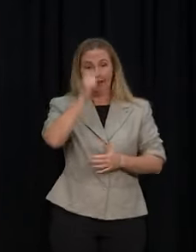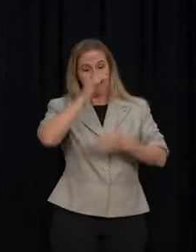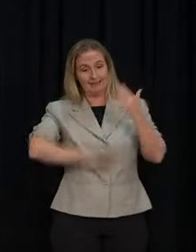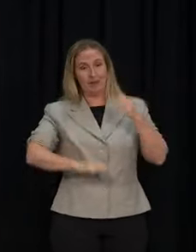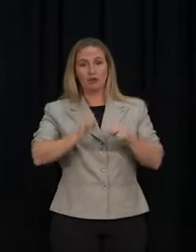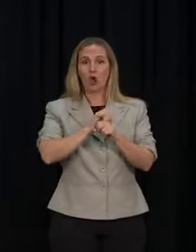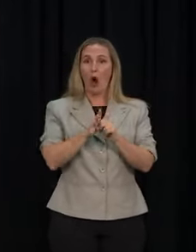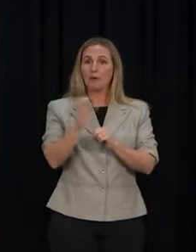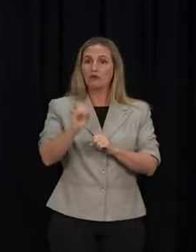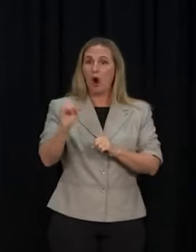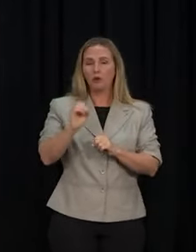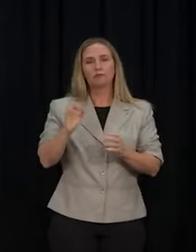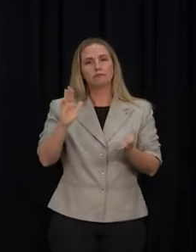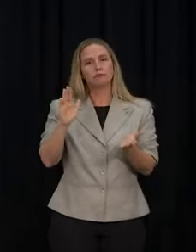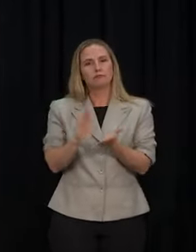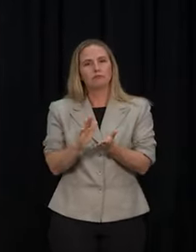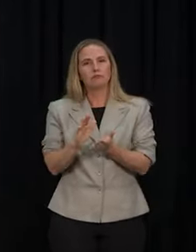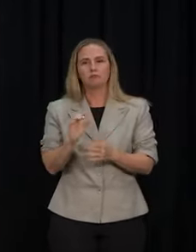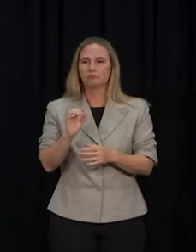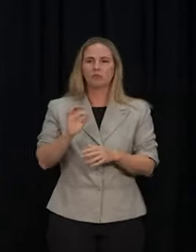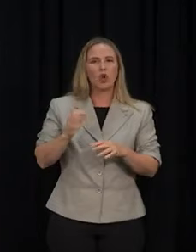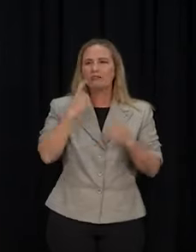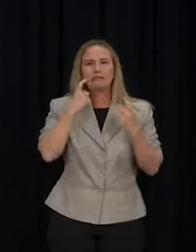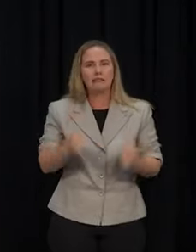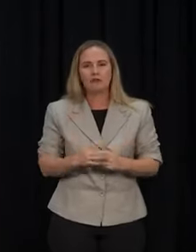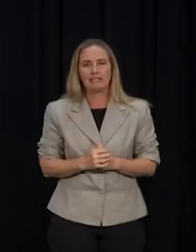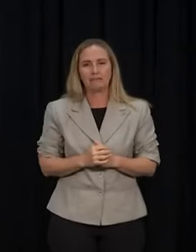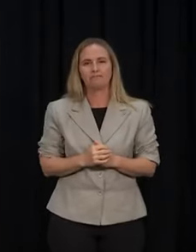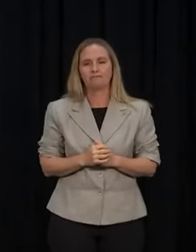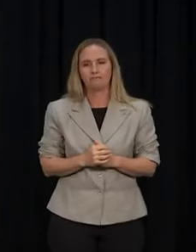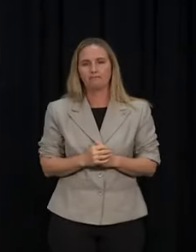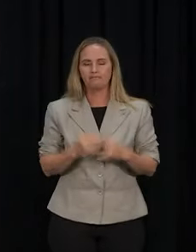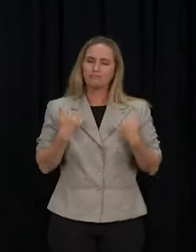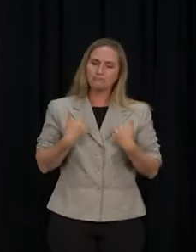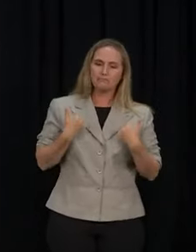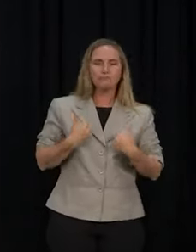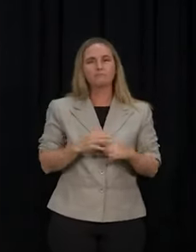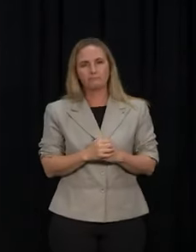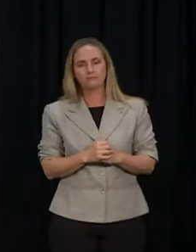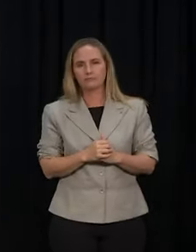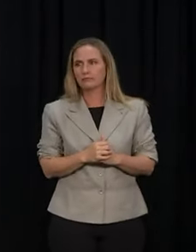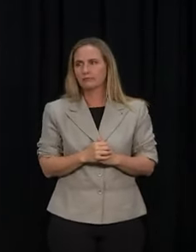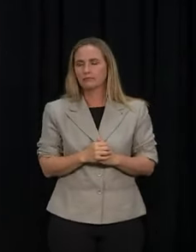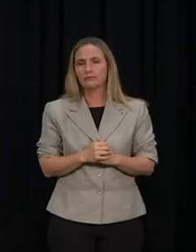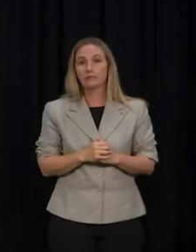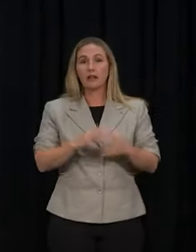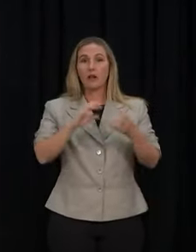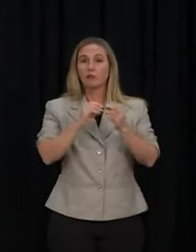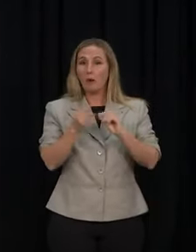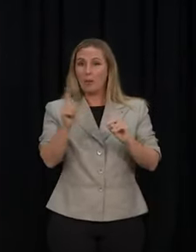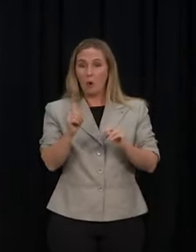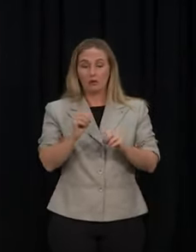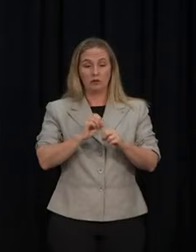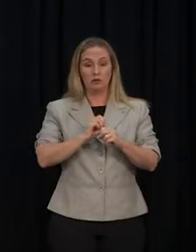don't think that that's where the debate lies. I think the issue is that COVID is in a